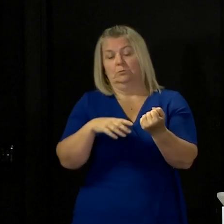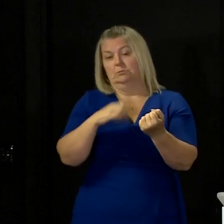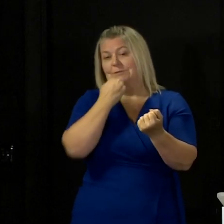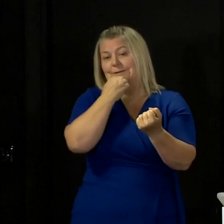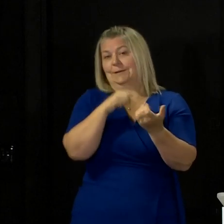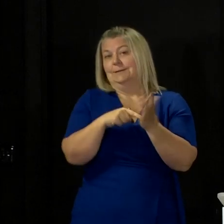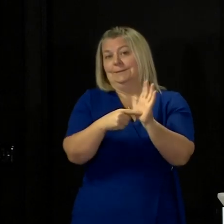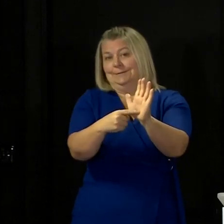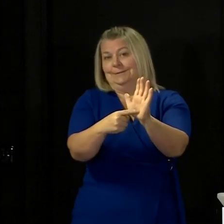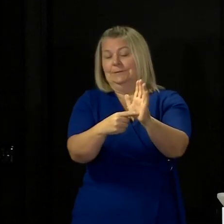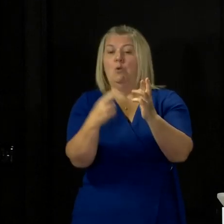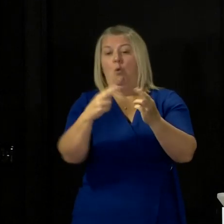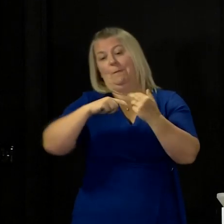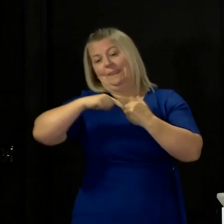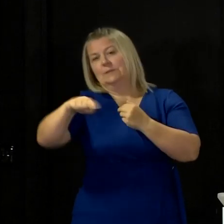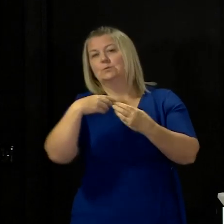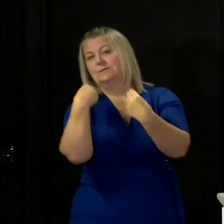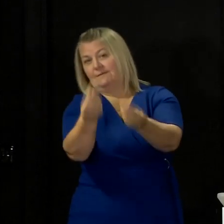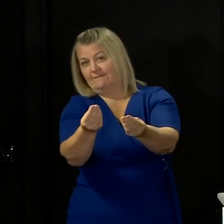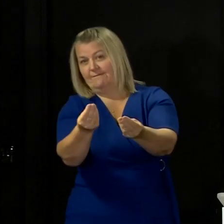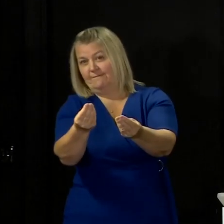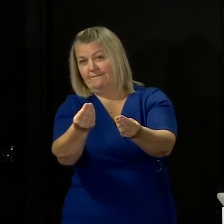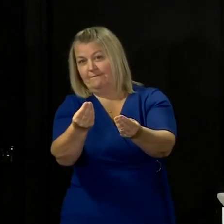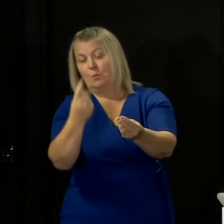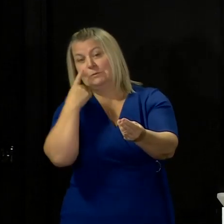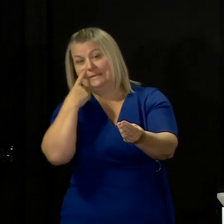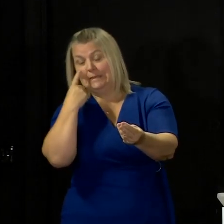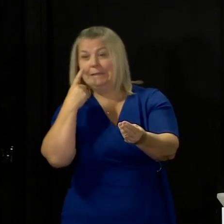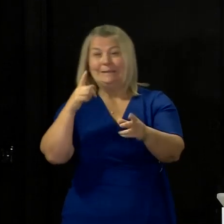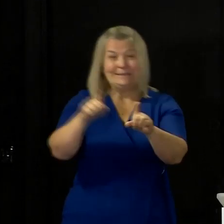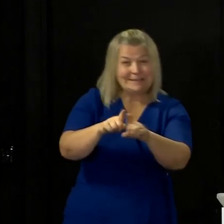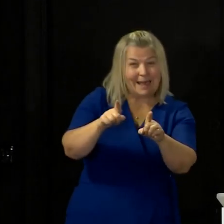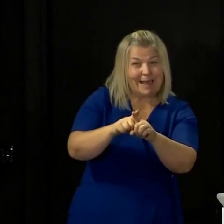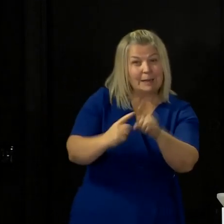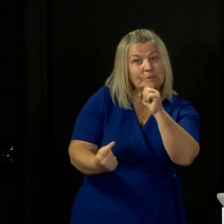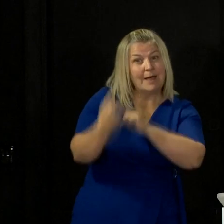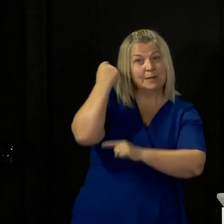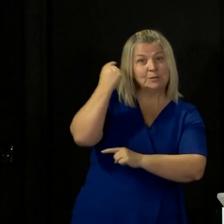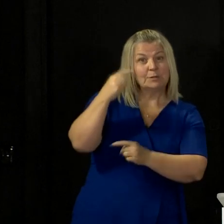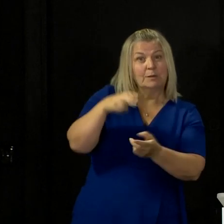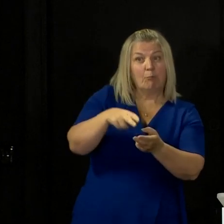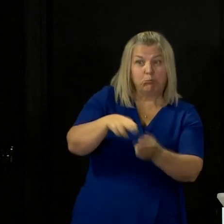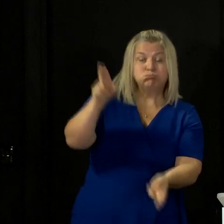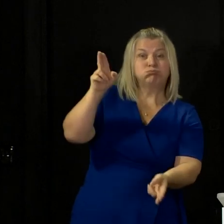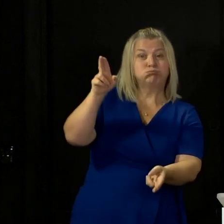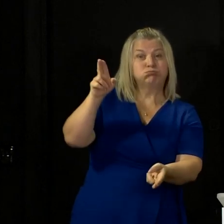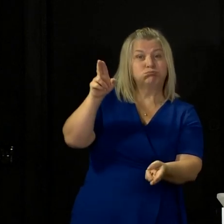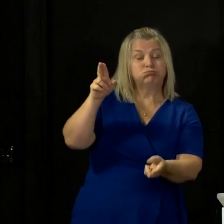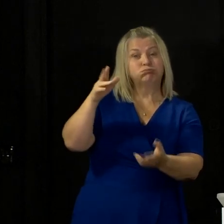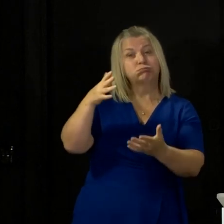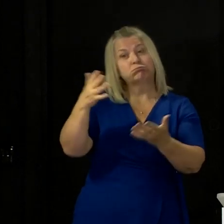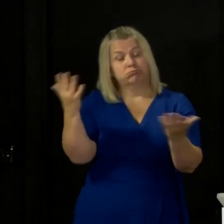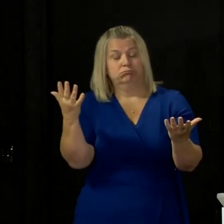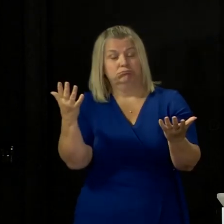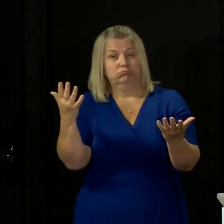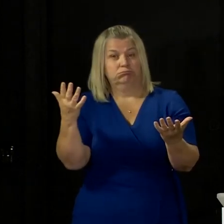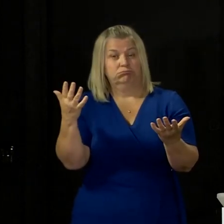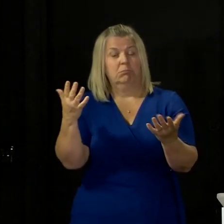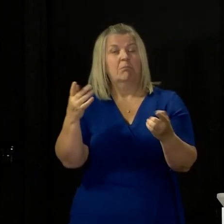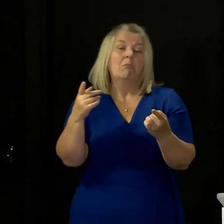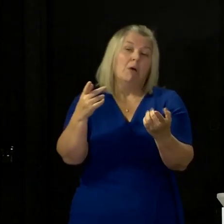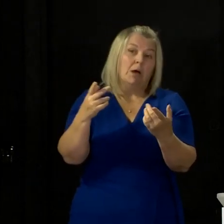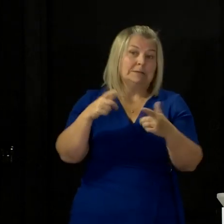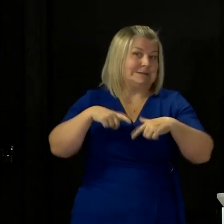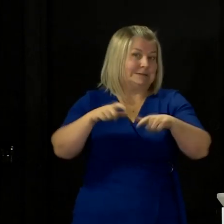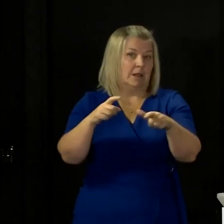them we'll be able to see whether it remains a concern as it was last Wednesday and of course as I said last week we still consider and will still consider